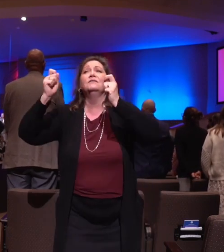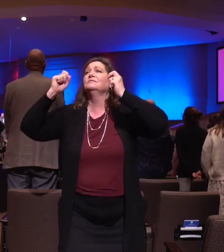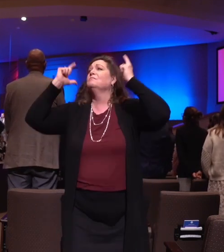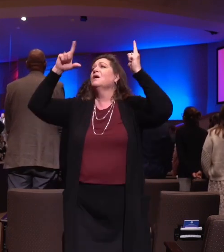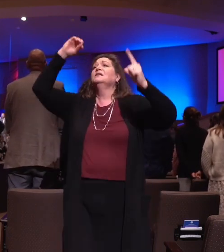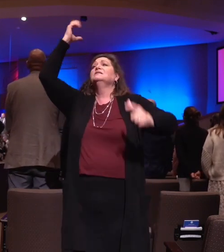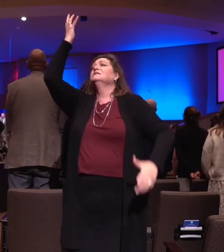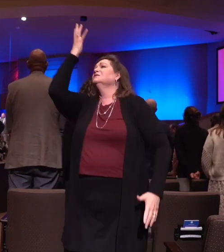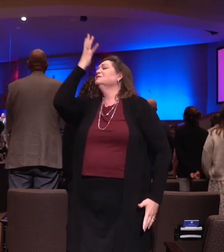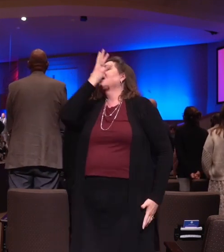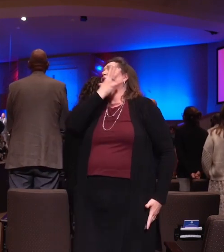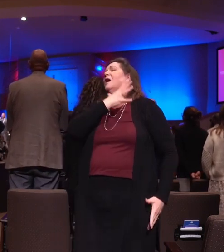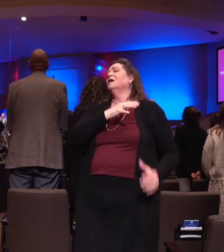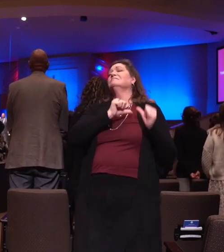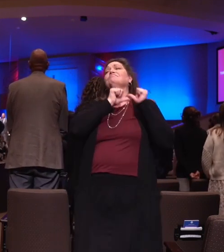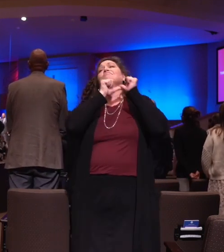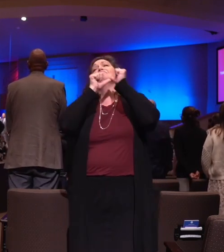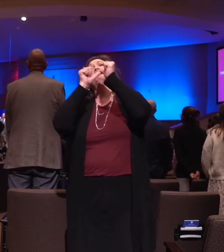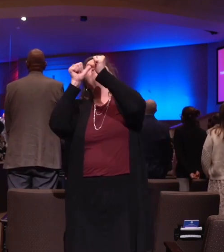grace.